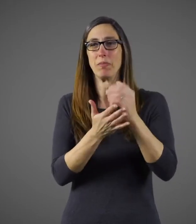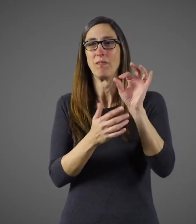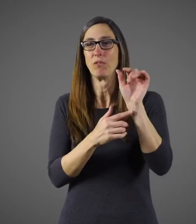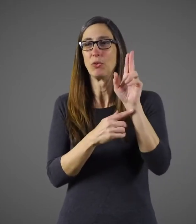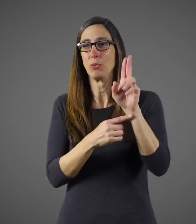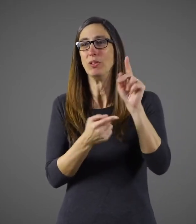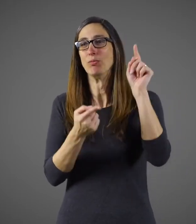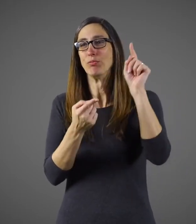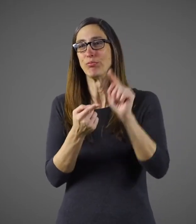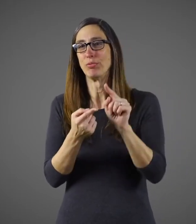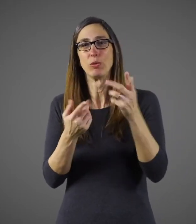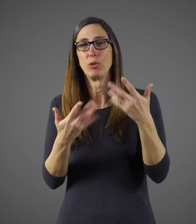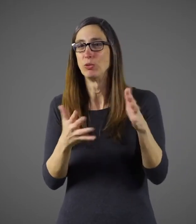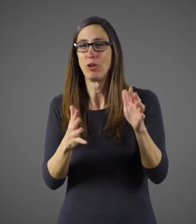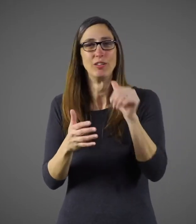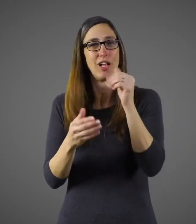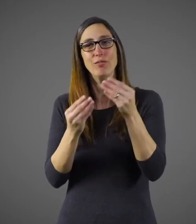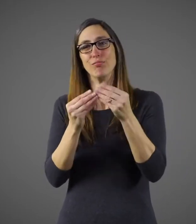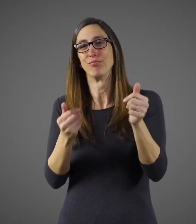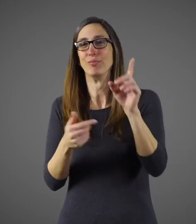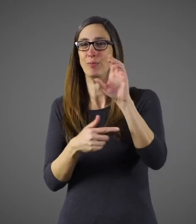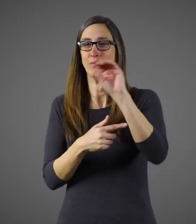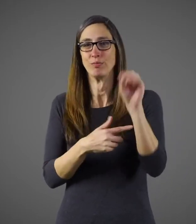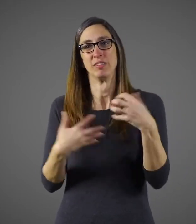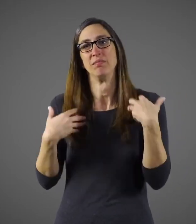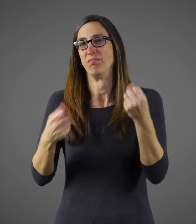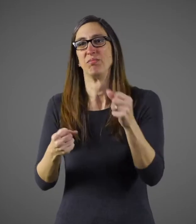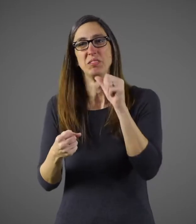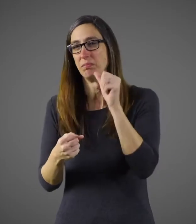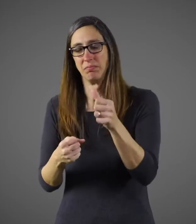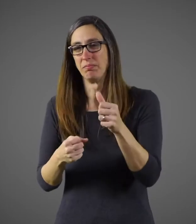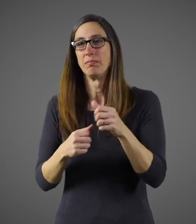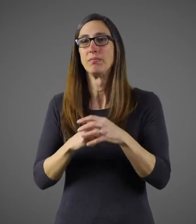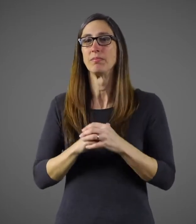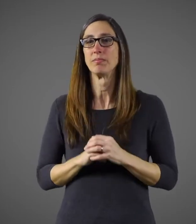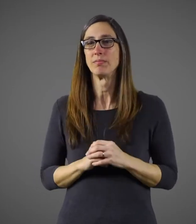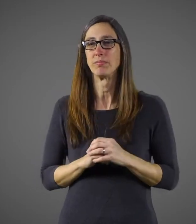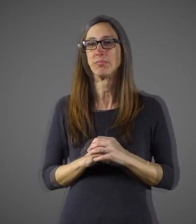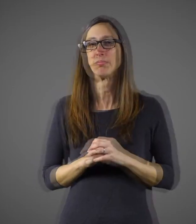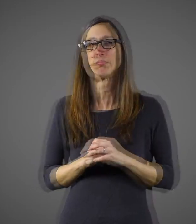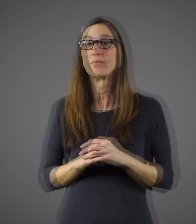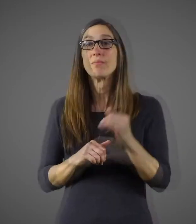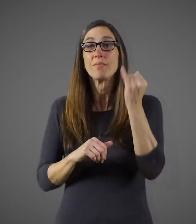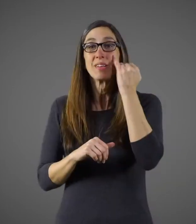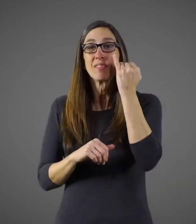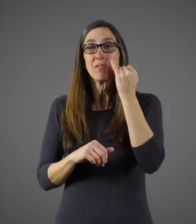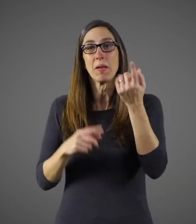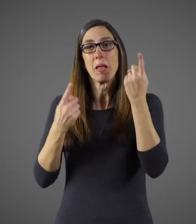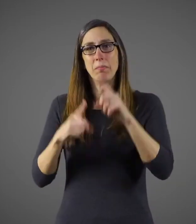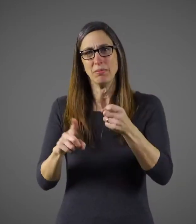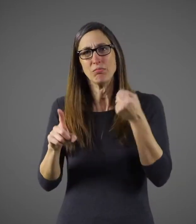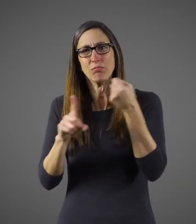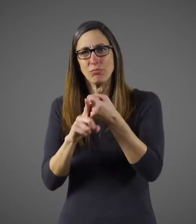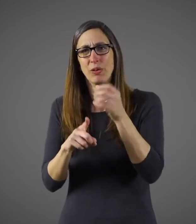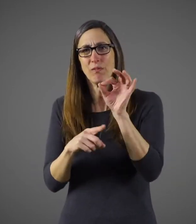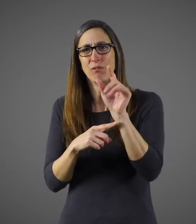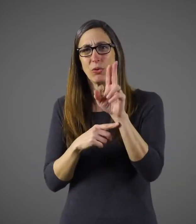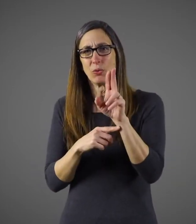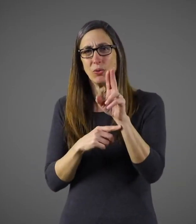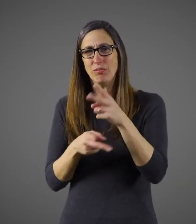It just reduces symptoms. It does not take the flu away and make you 100% healthy again. If you get sick with the flu and you're